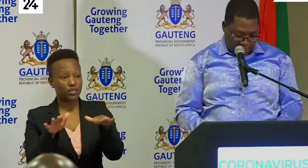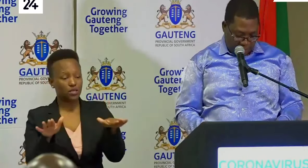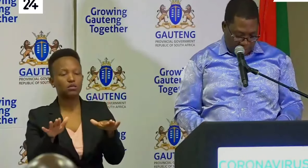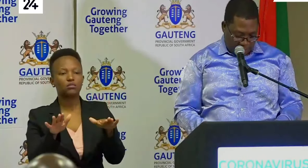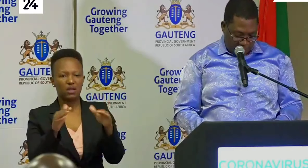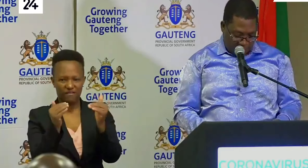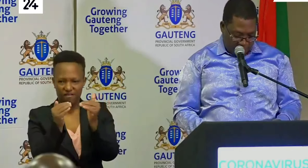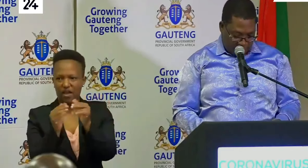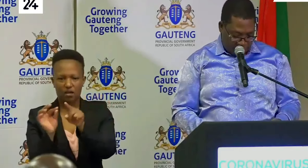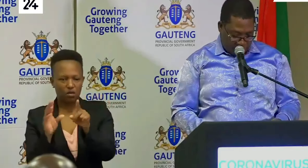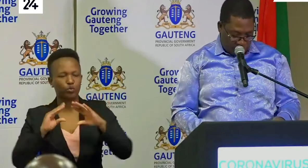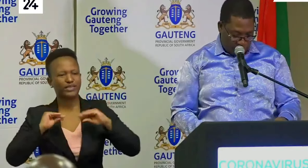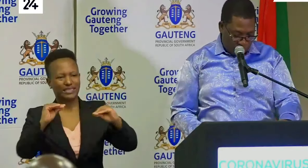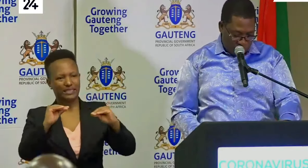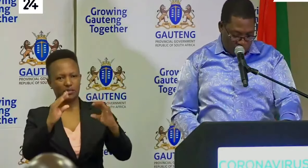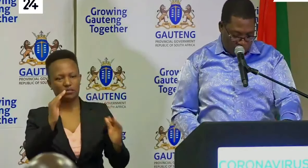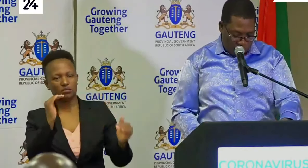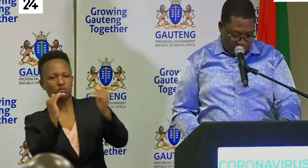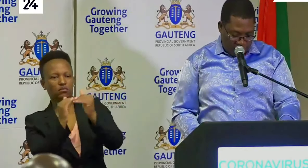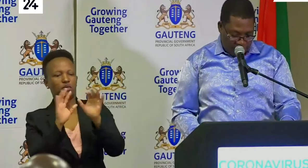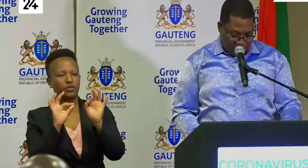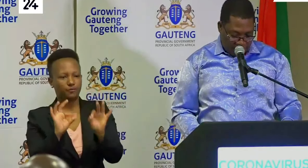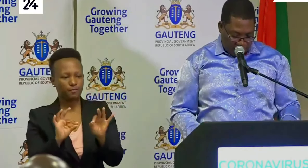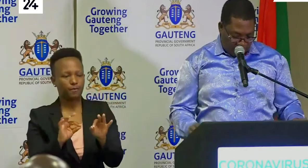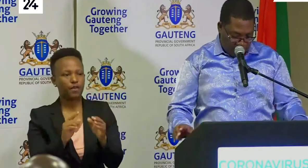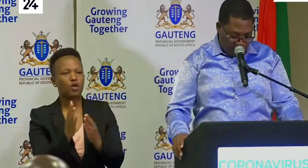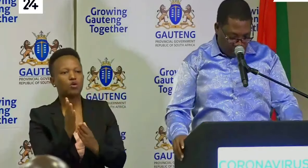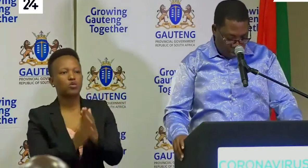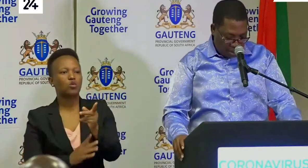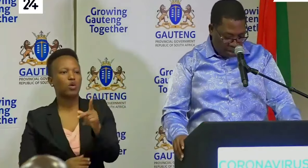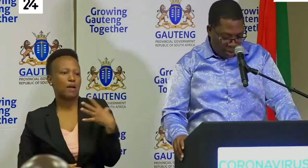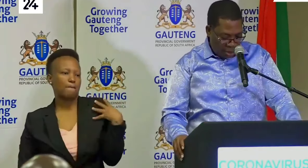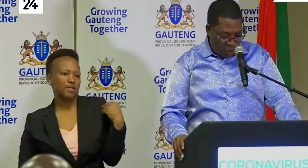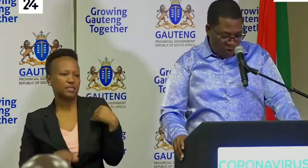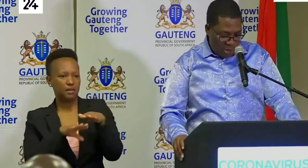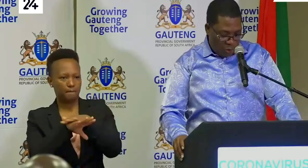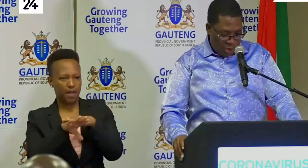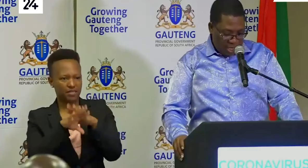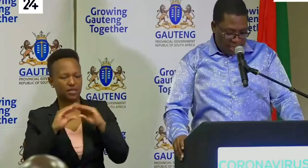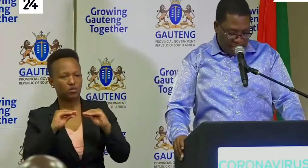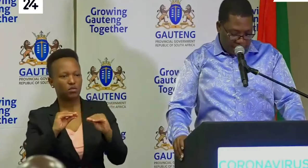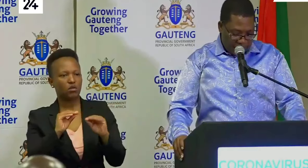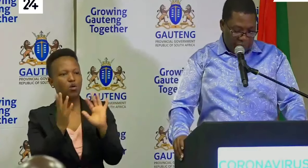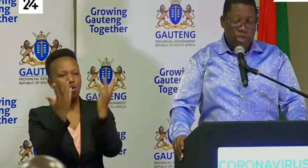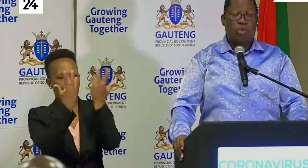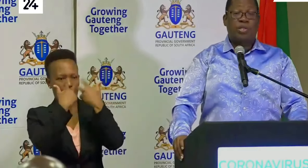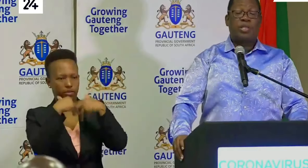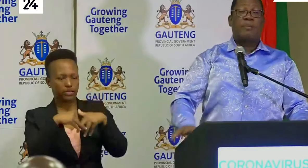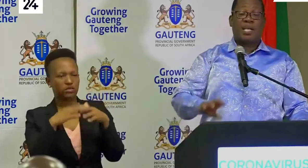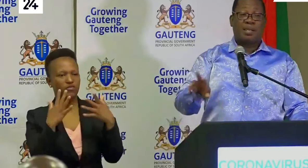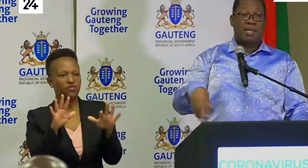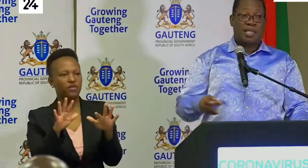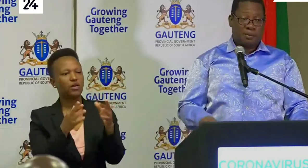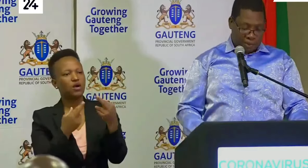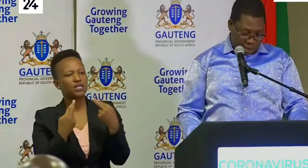the same and be given the necessary support through the ministry of basic education we've been coordinating and exchanging resources